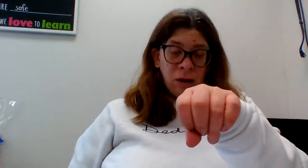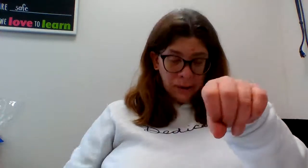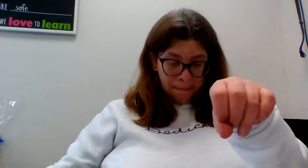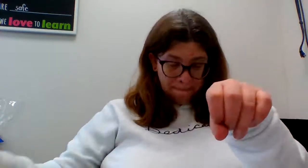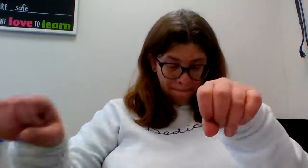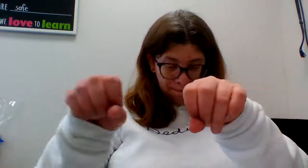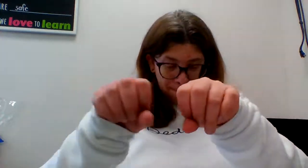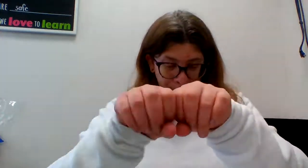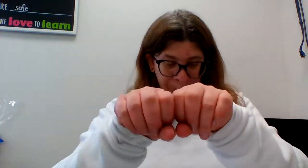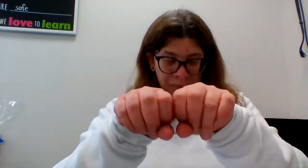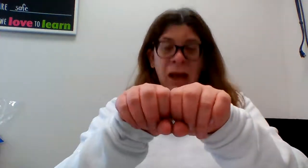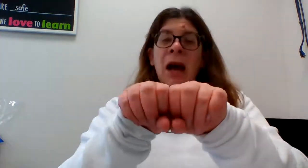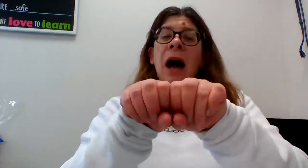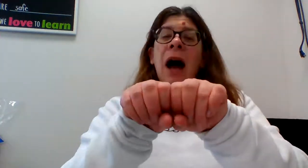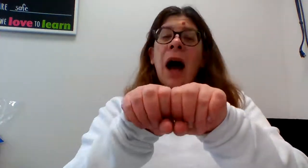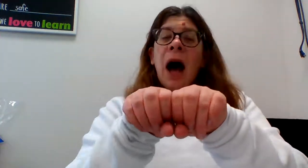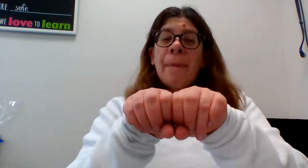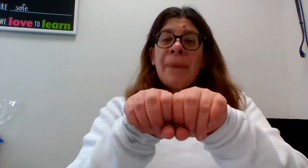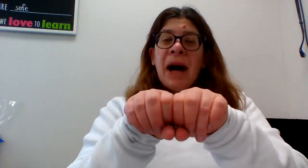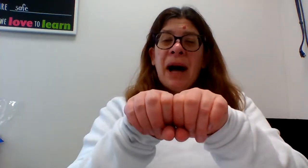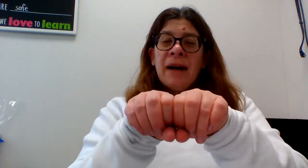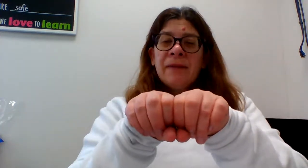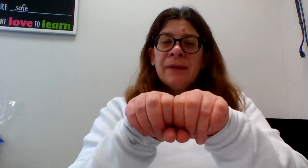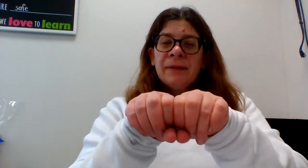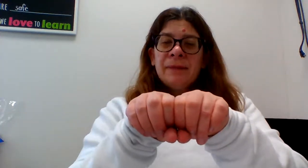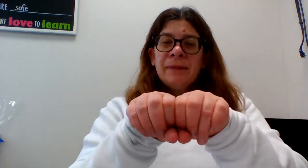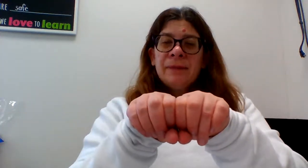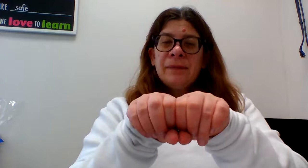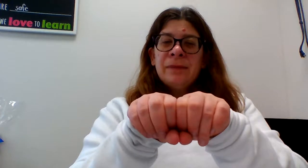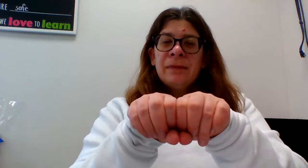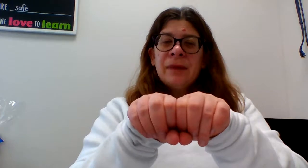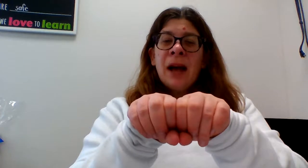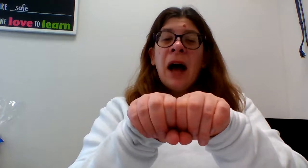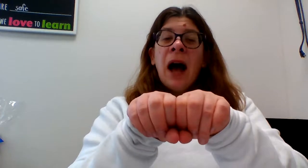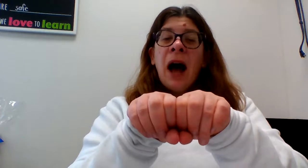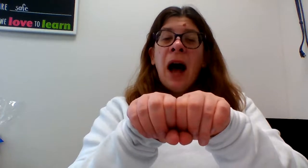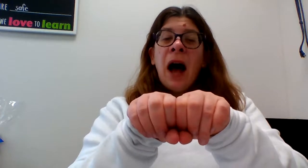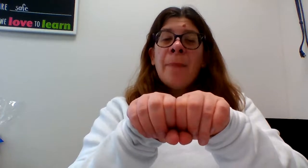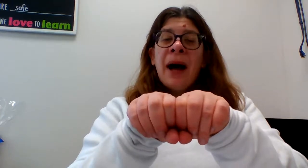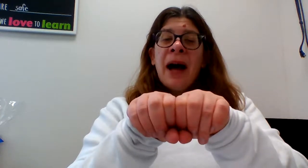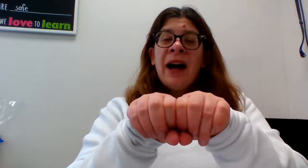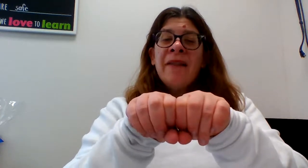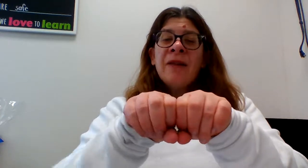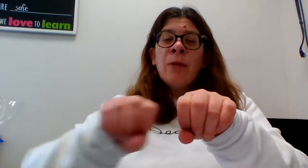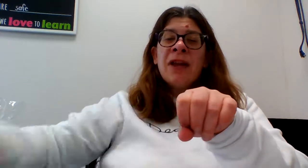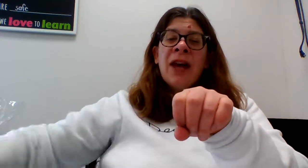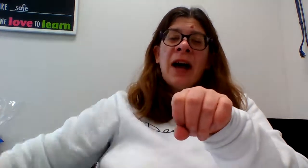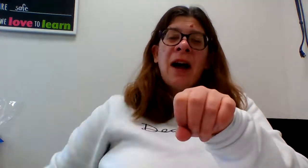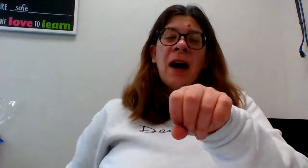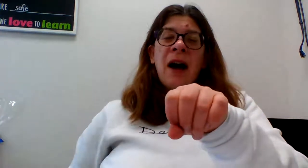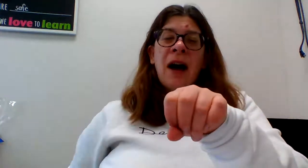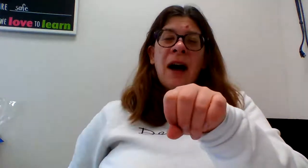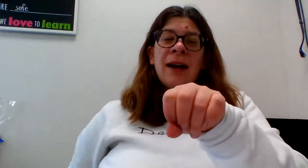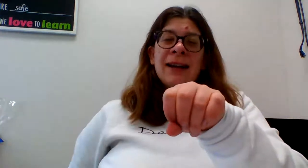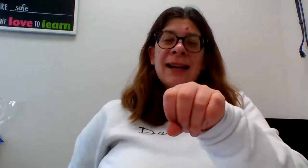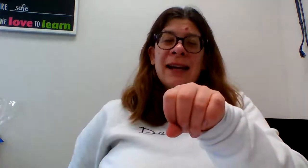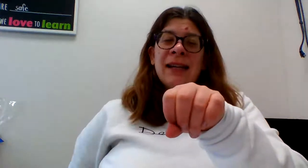above above without uh is